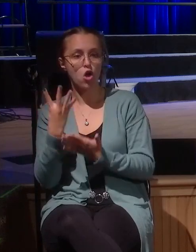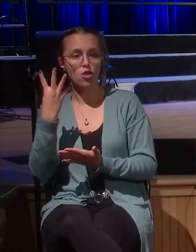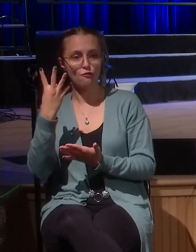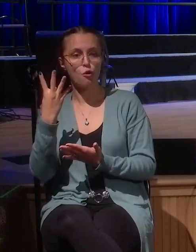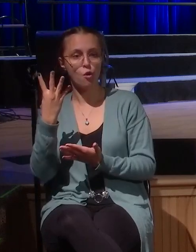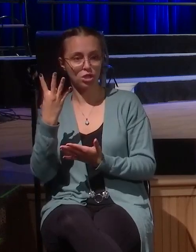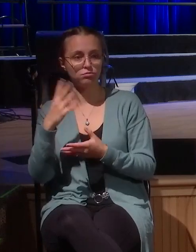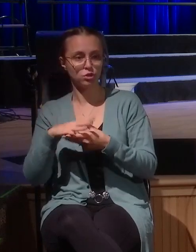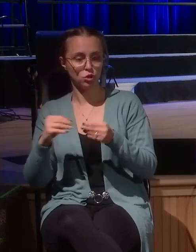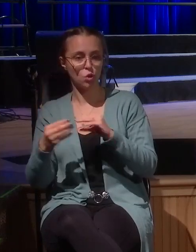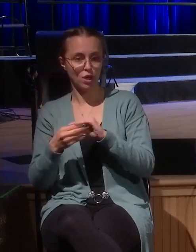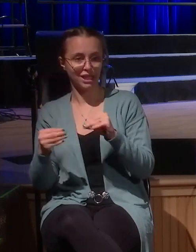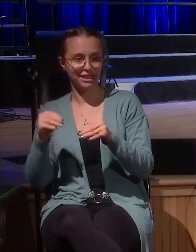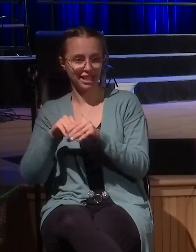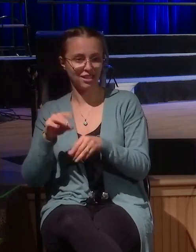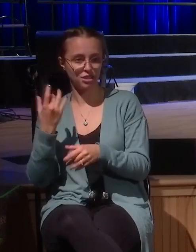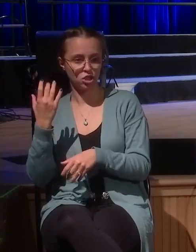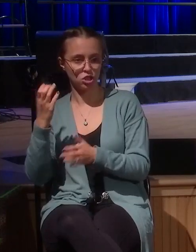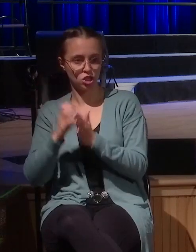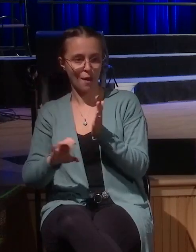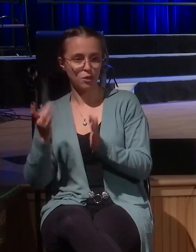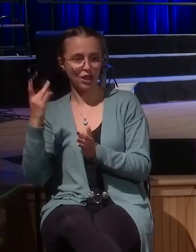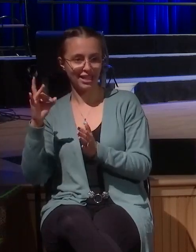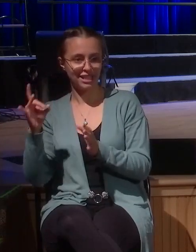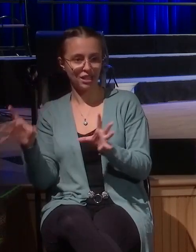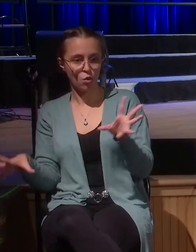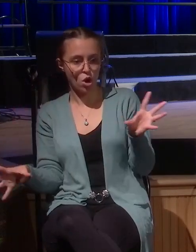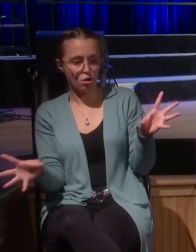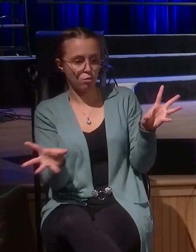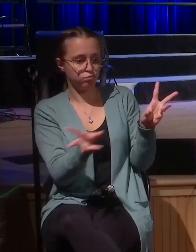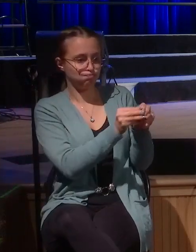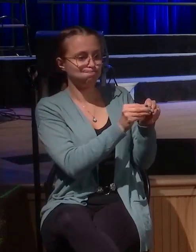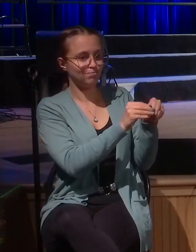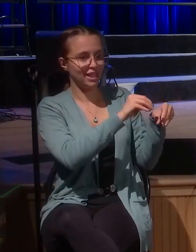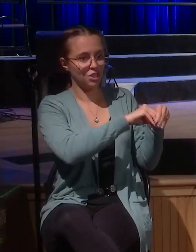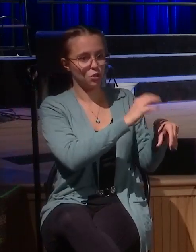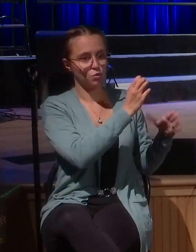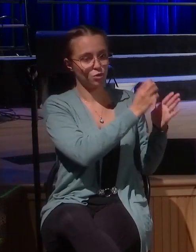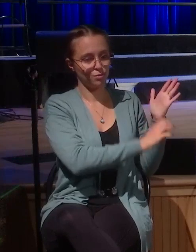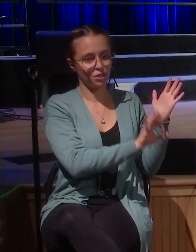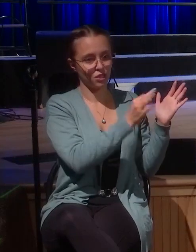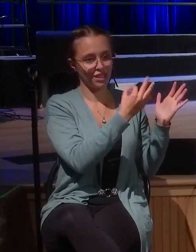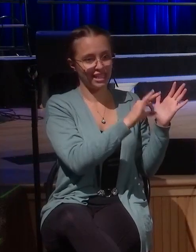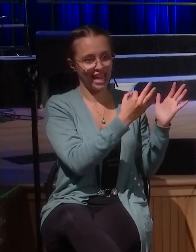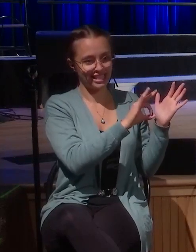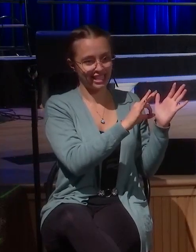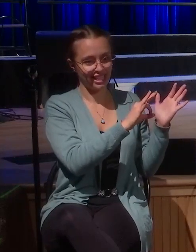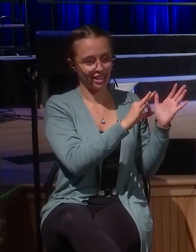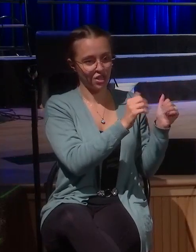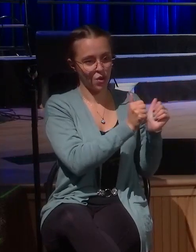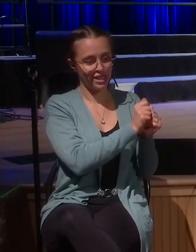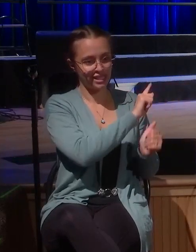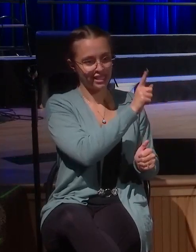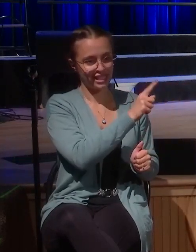He says, I'm going to show you what I'm doing here and I'm showing you that I came to seek and save the lost and not just the people that you think deserve it.